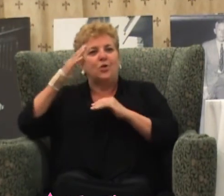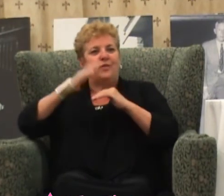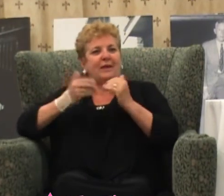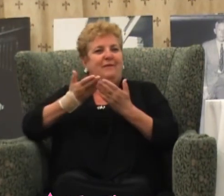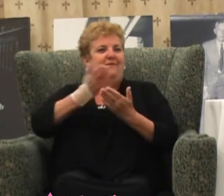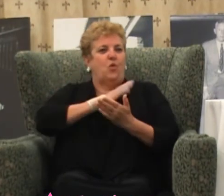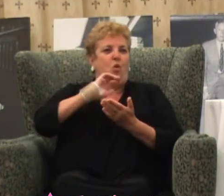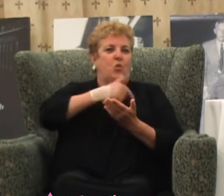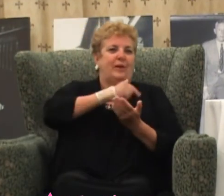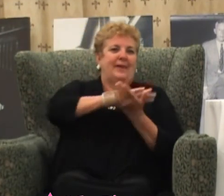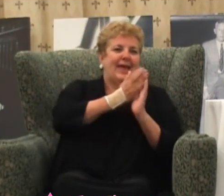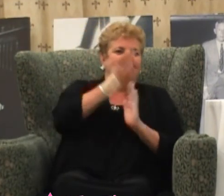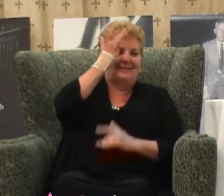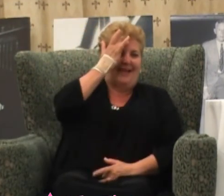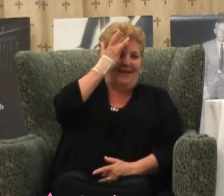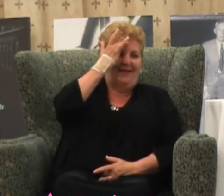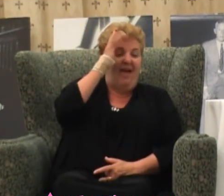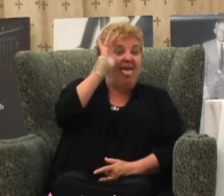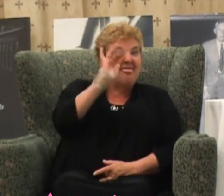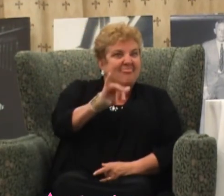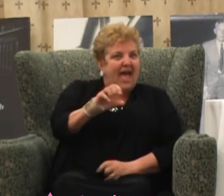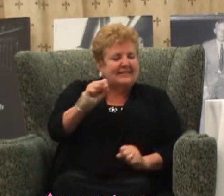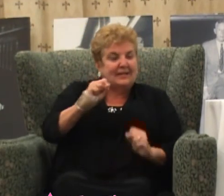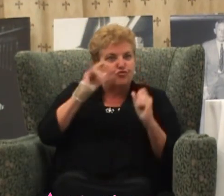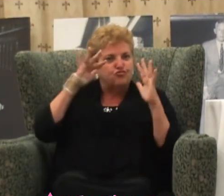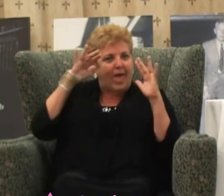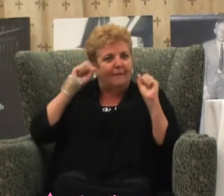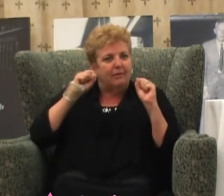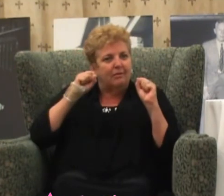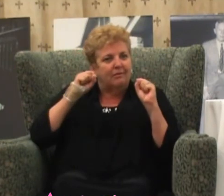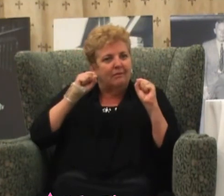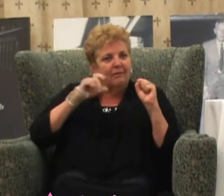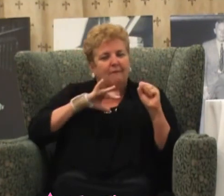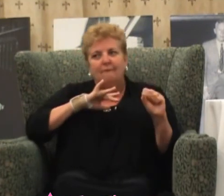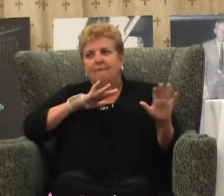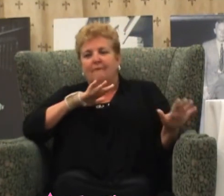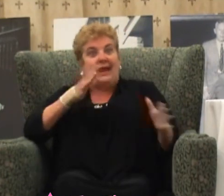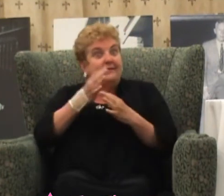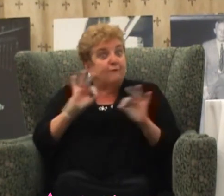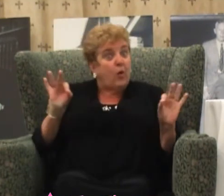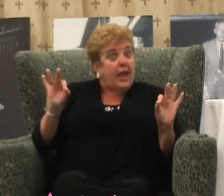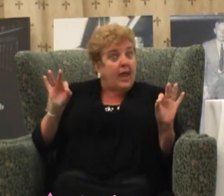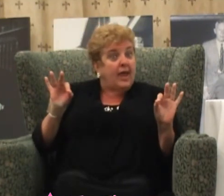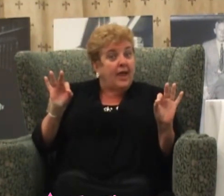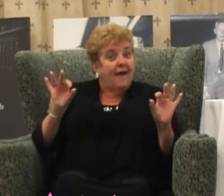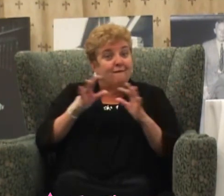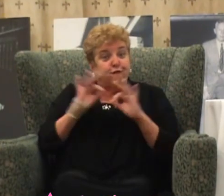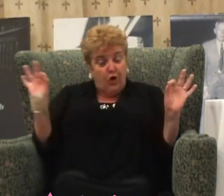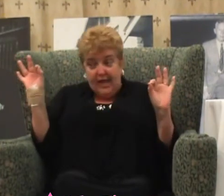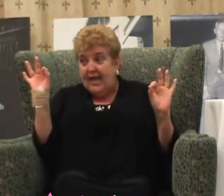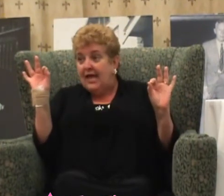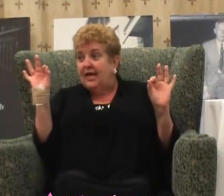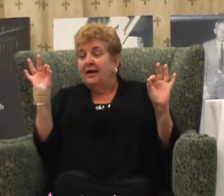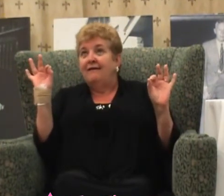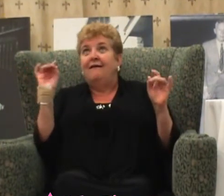That's incredible. That's an incredible gift. And it's free. Free from a God that loves